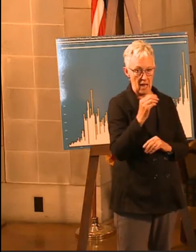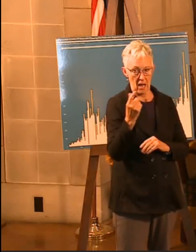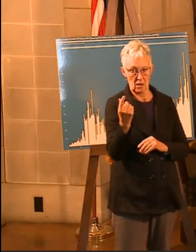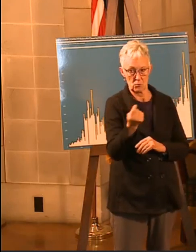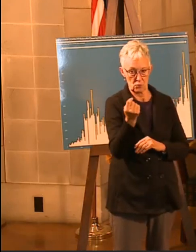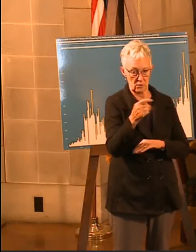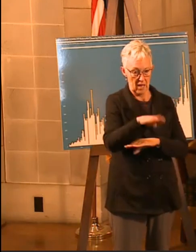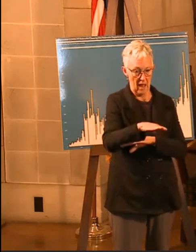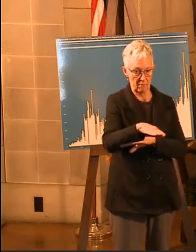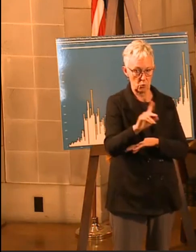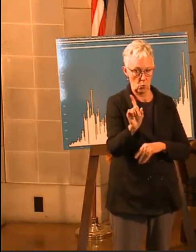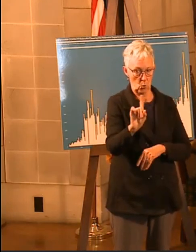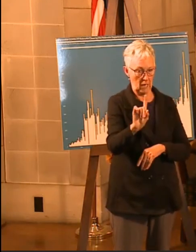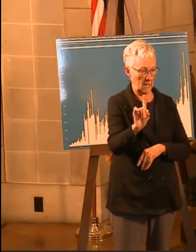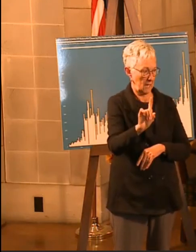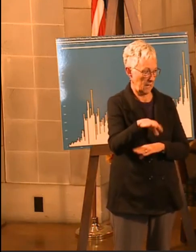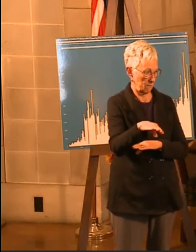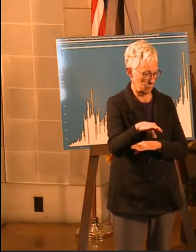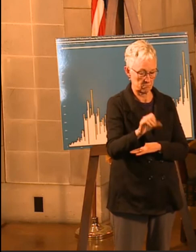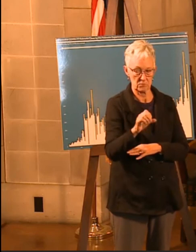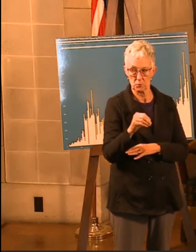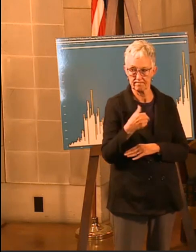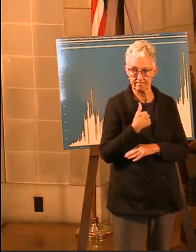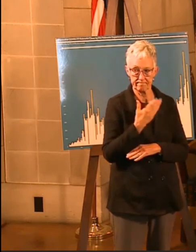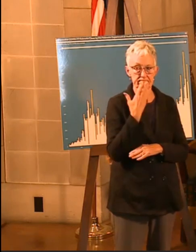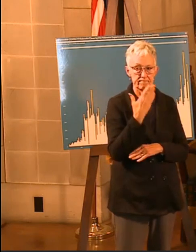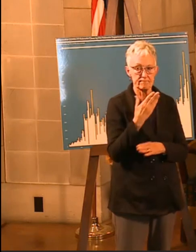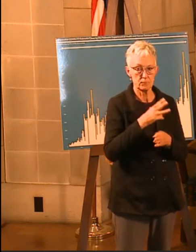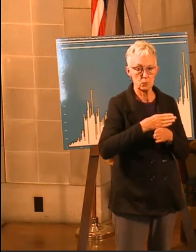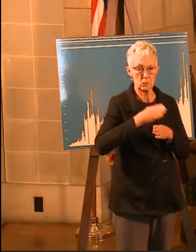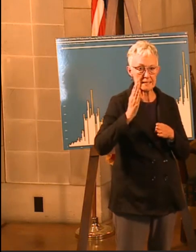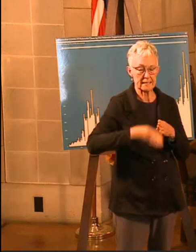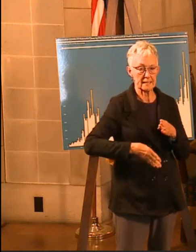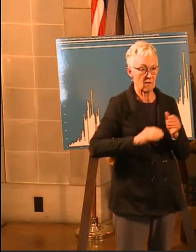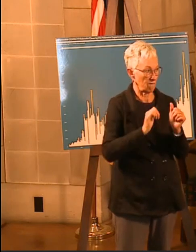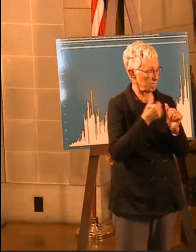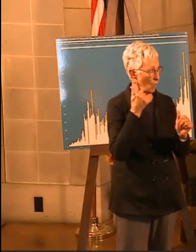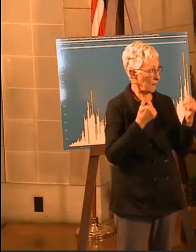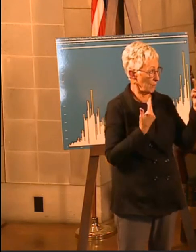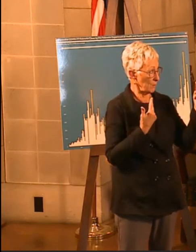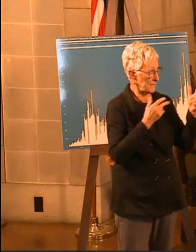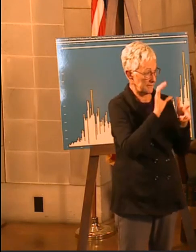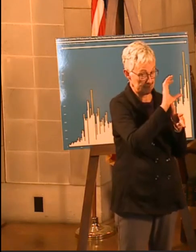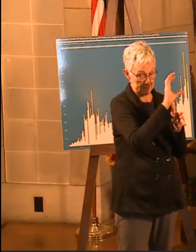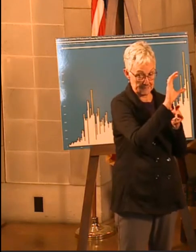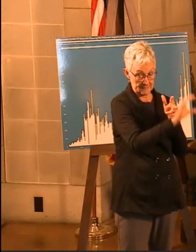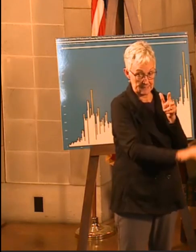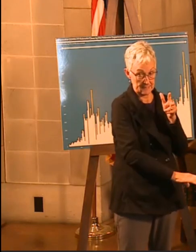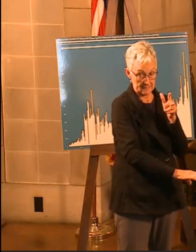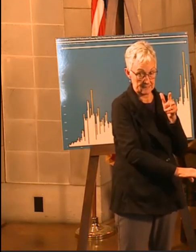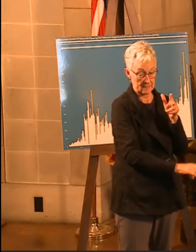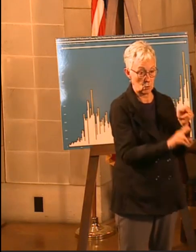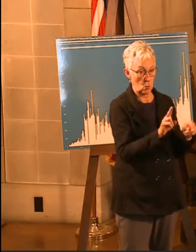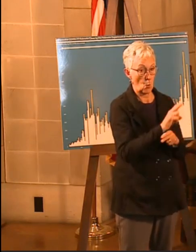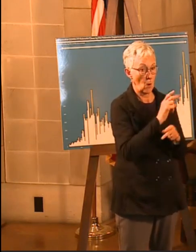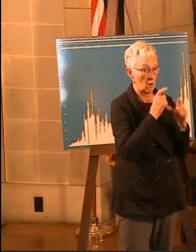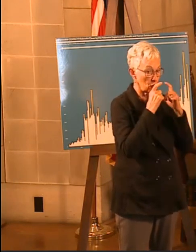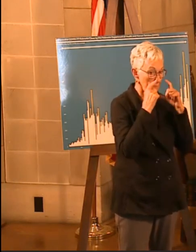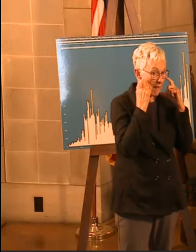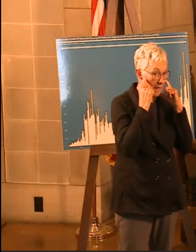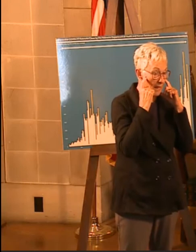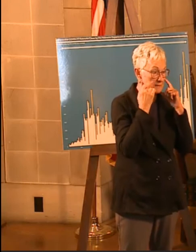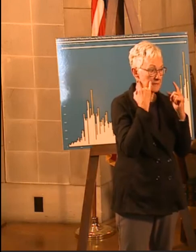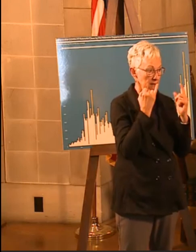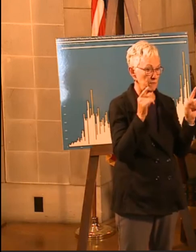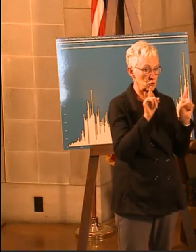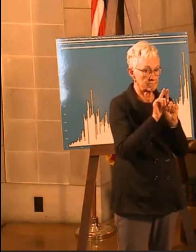see you all back next week. Everybody have a good week. And remember, avoid the three C's, wear your mask when you're going to be closer than six feet, wash your hands often.